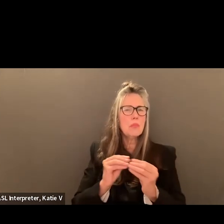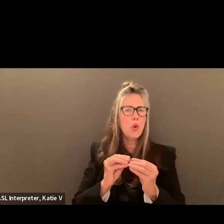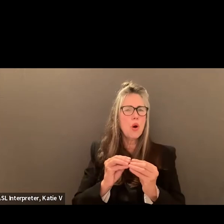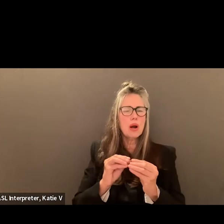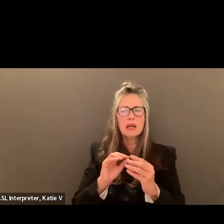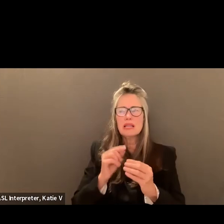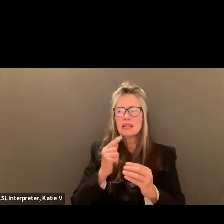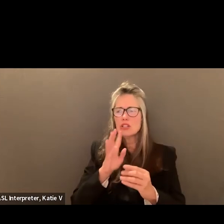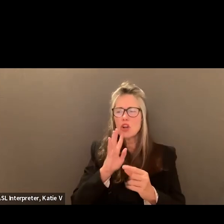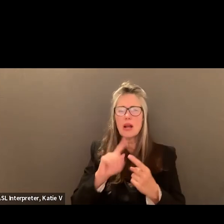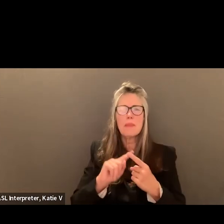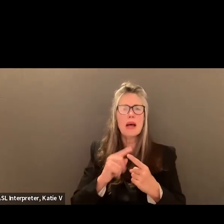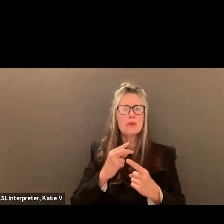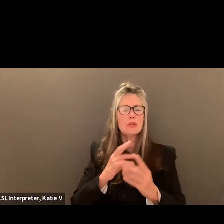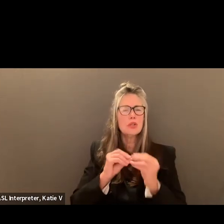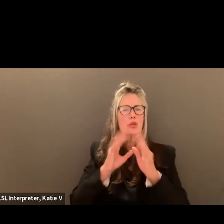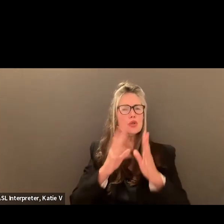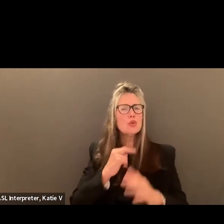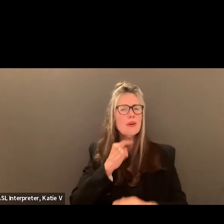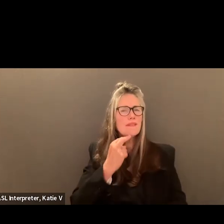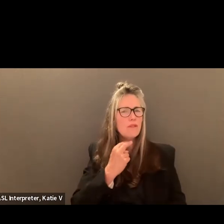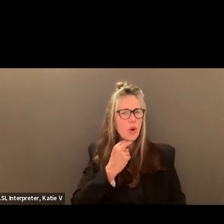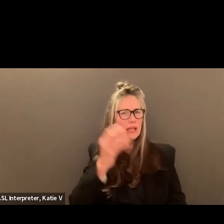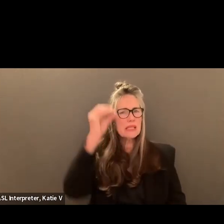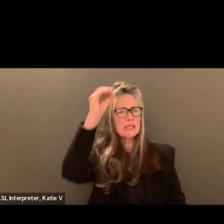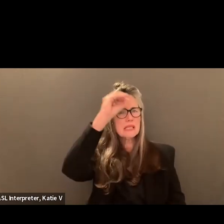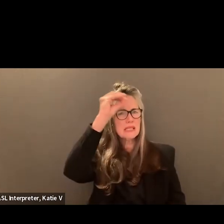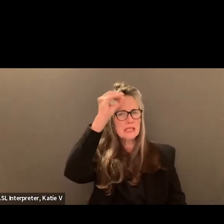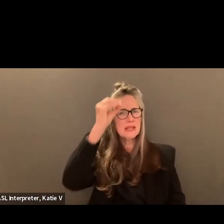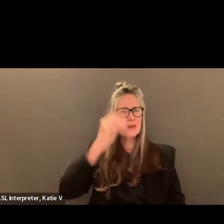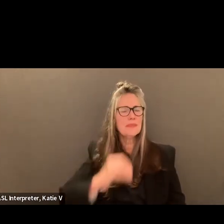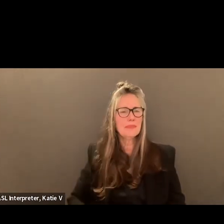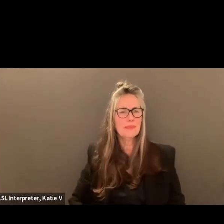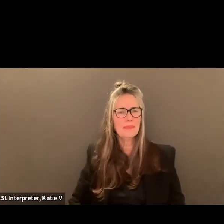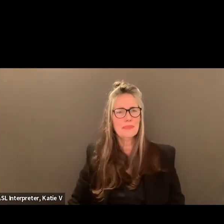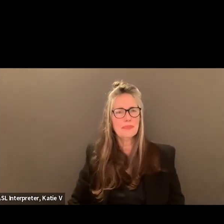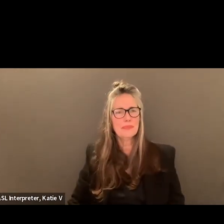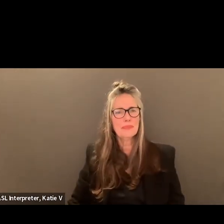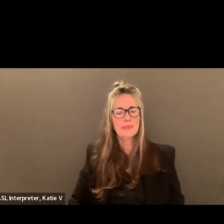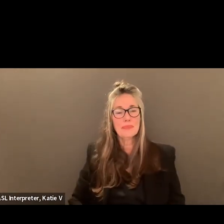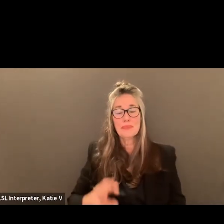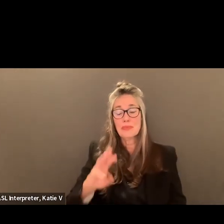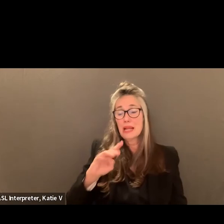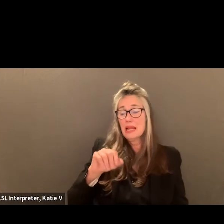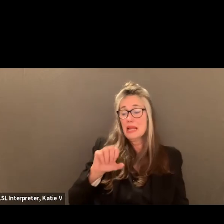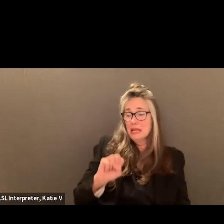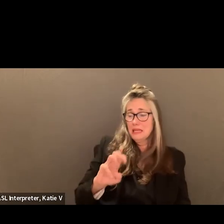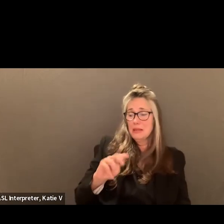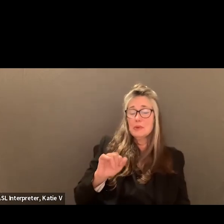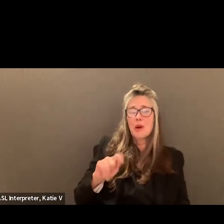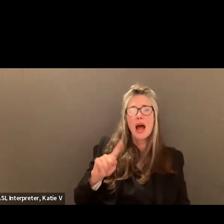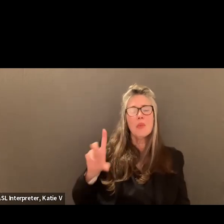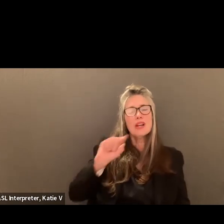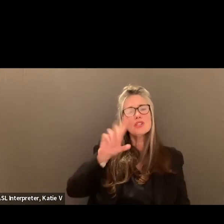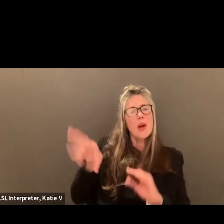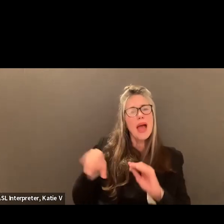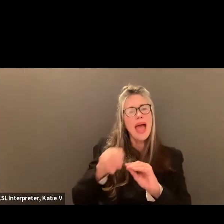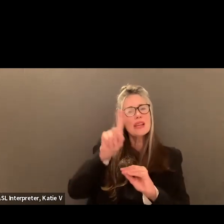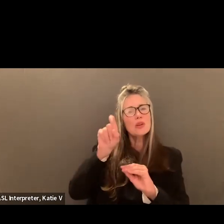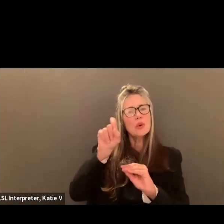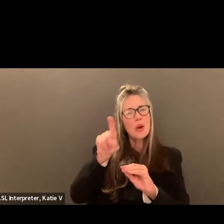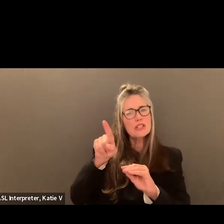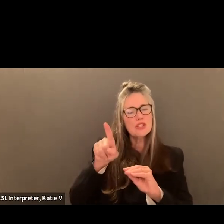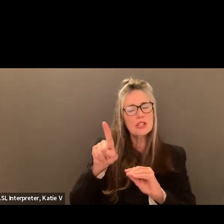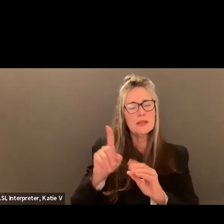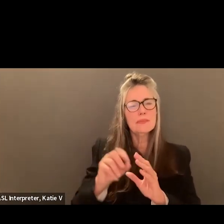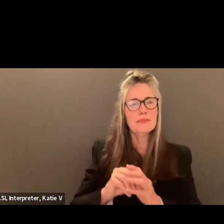Thank you. Yeah. I would like to add in here a question because, you know, as I spoke when we started going to districts, we wanted to make